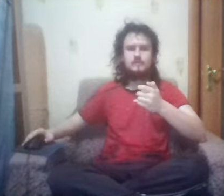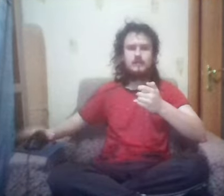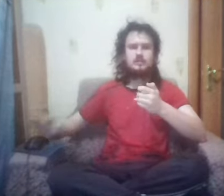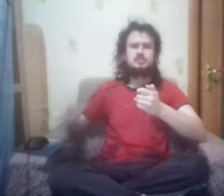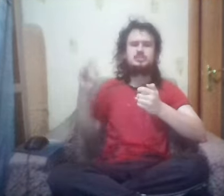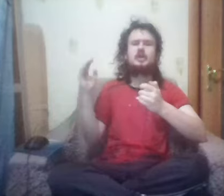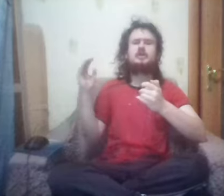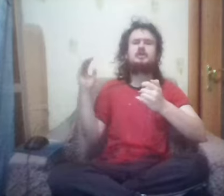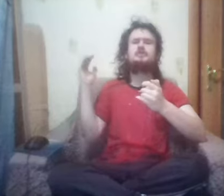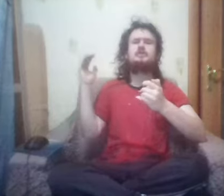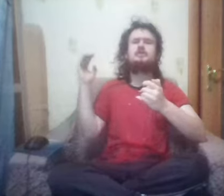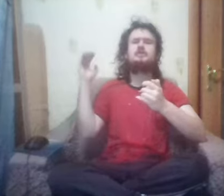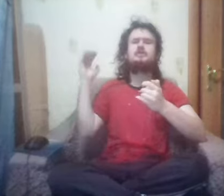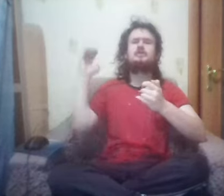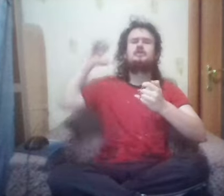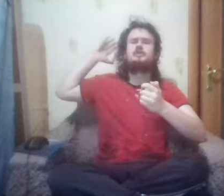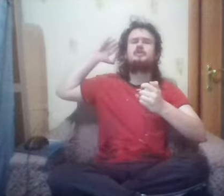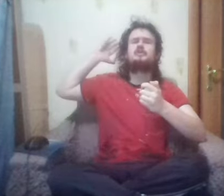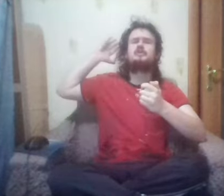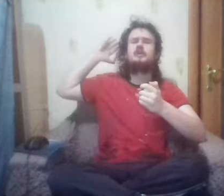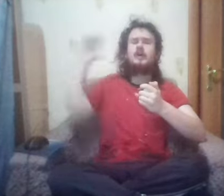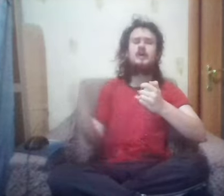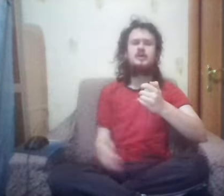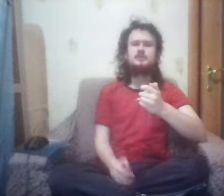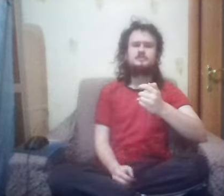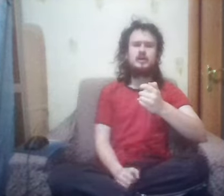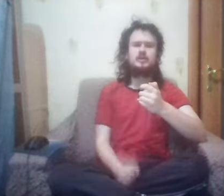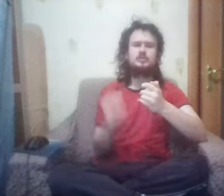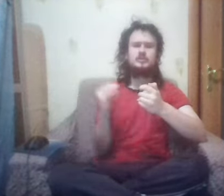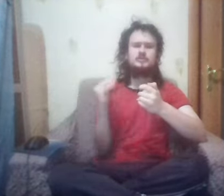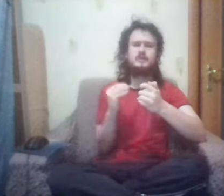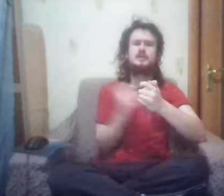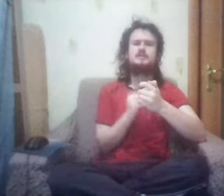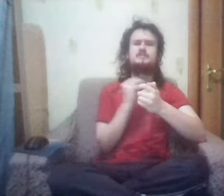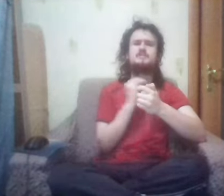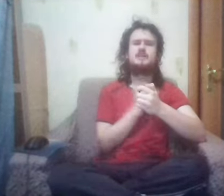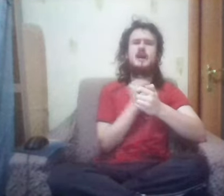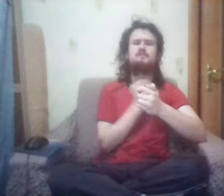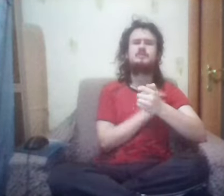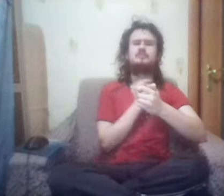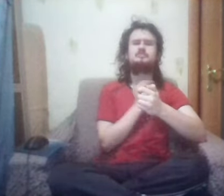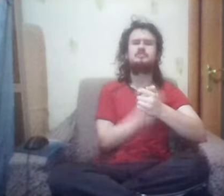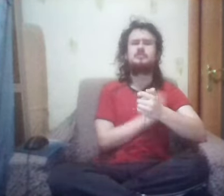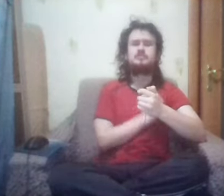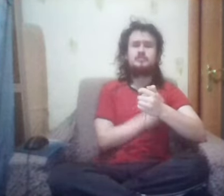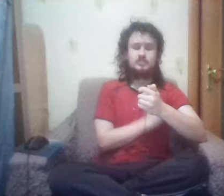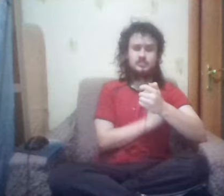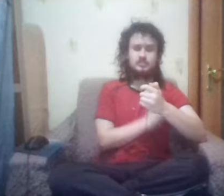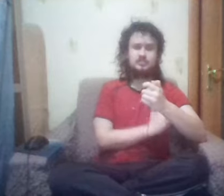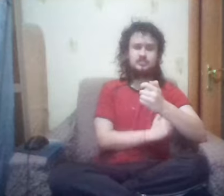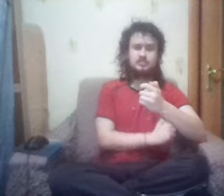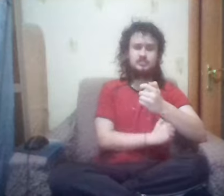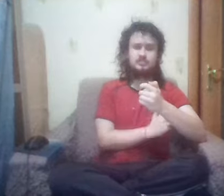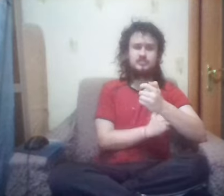See you only The crew for the 17 crews